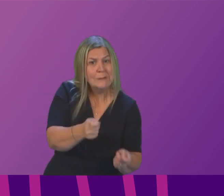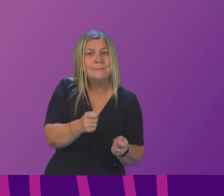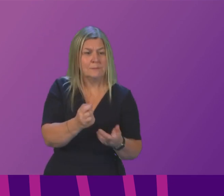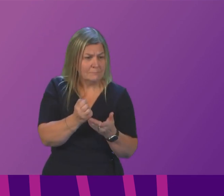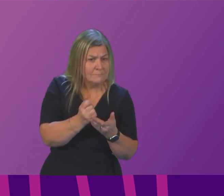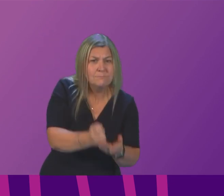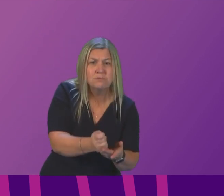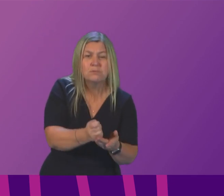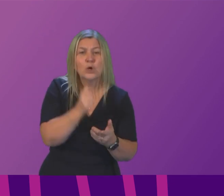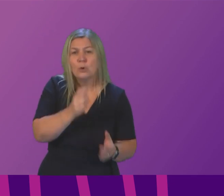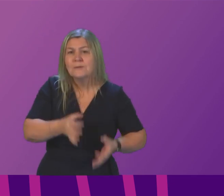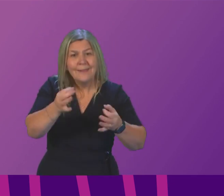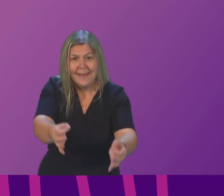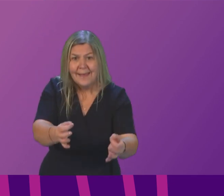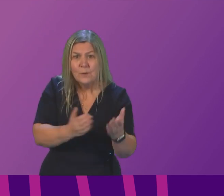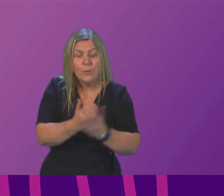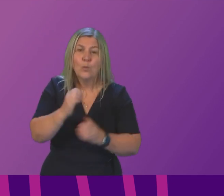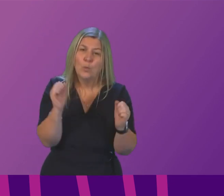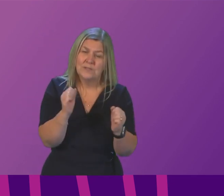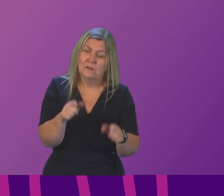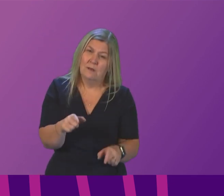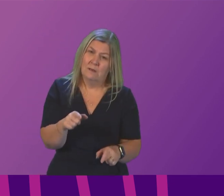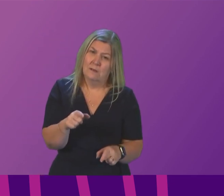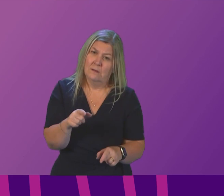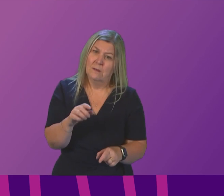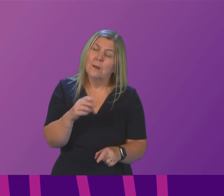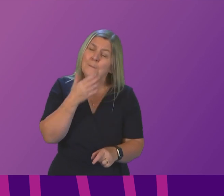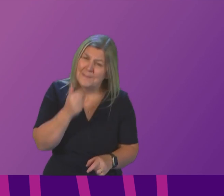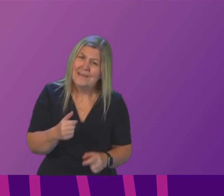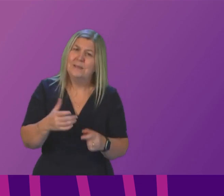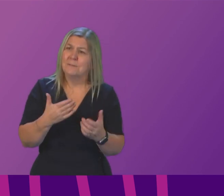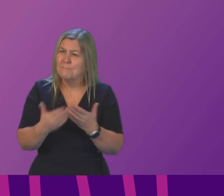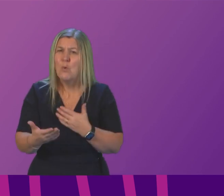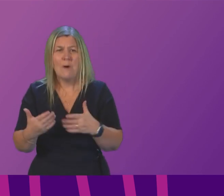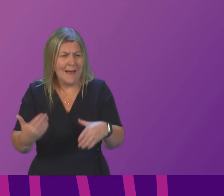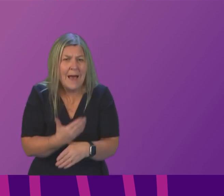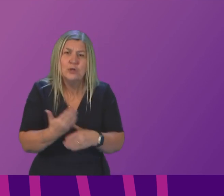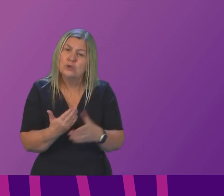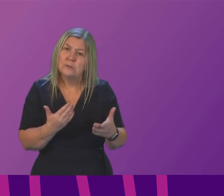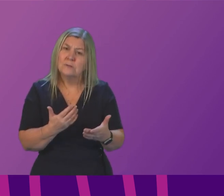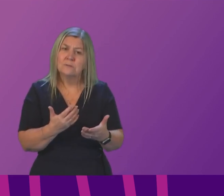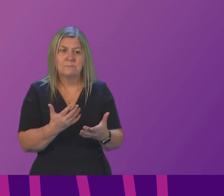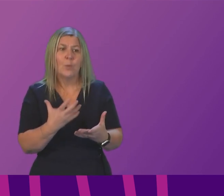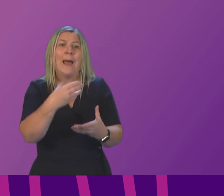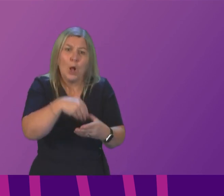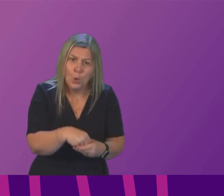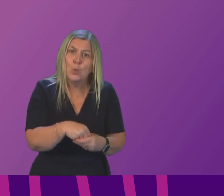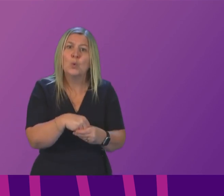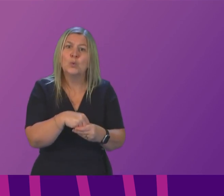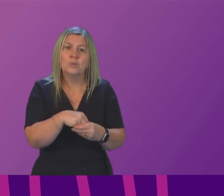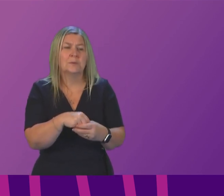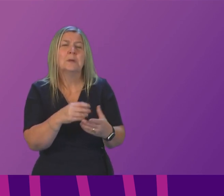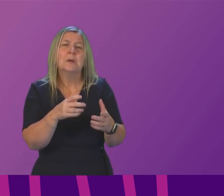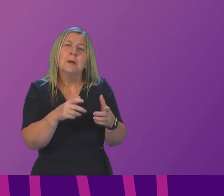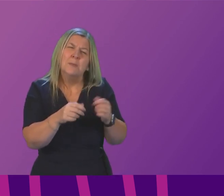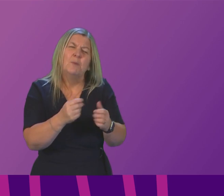this winter Will she take urgent action to improve cancer outcomes for everyone including those who are the most disadvantaged